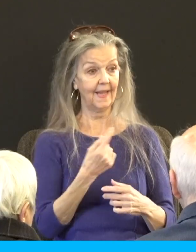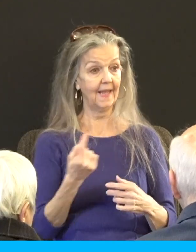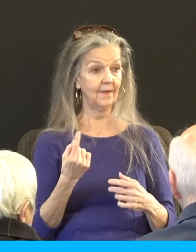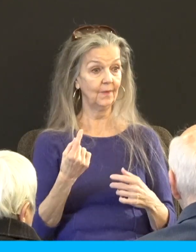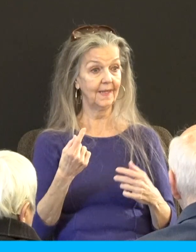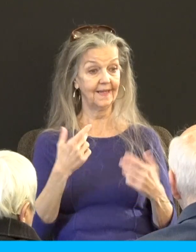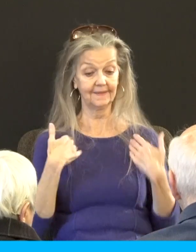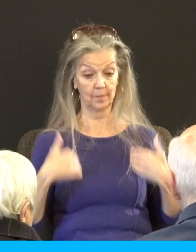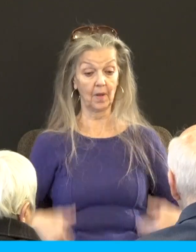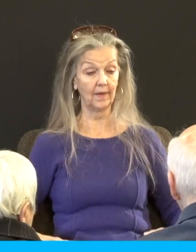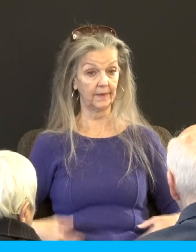their spirit